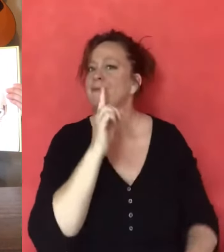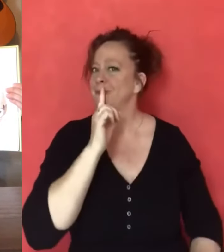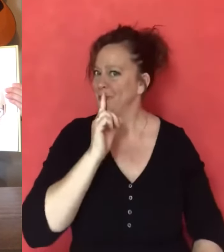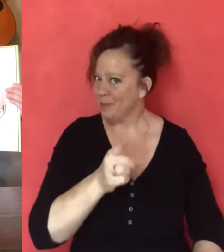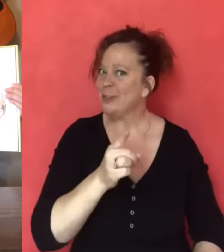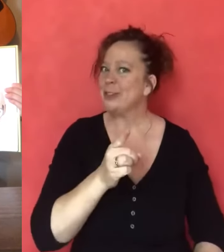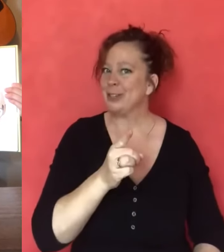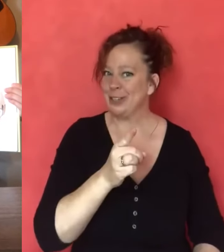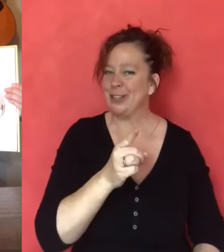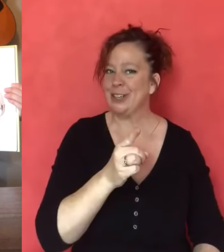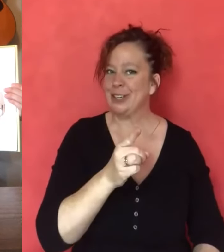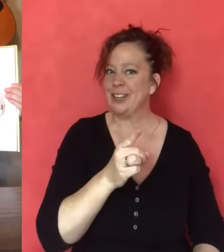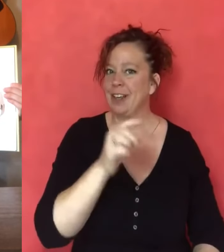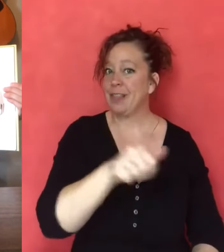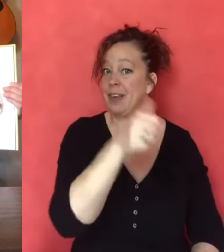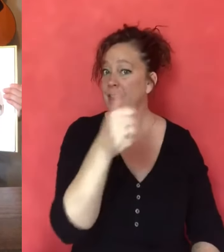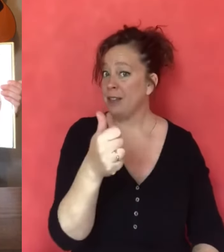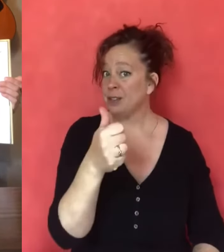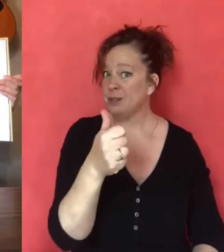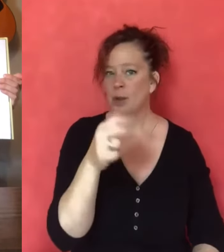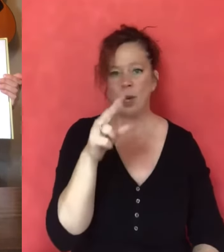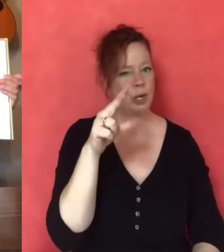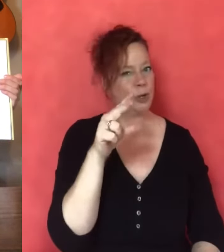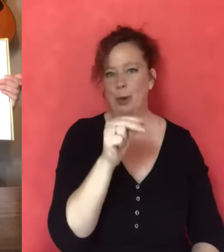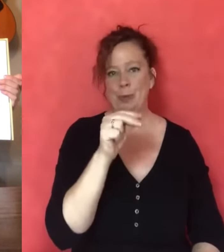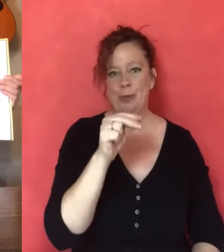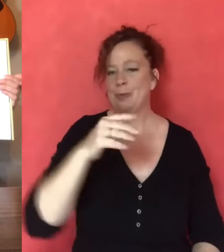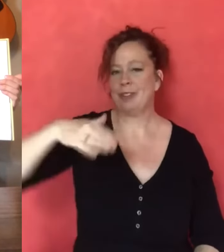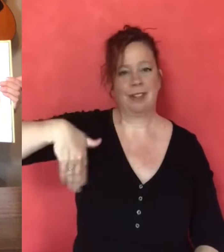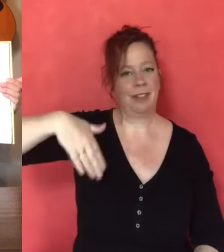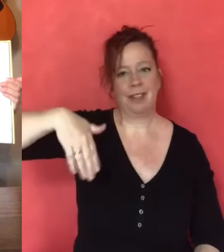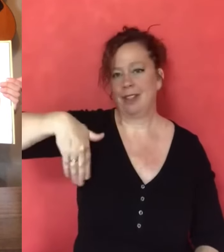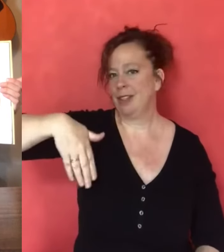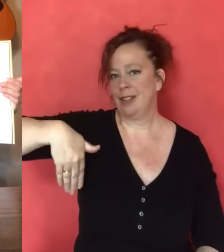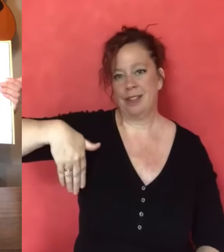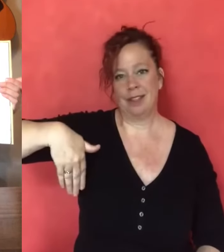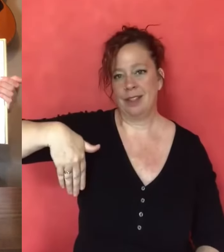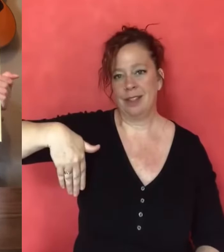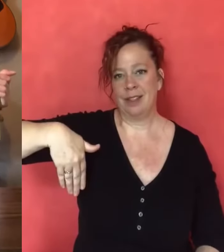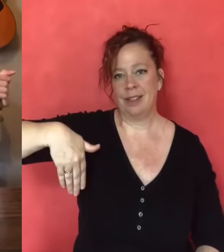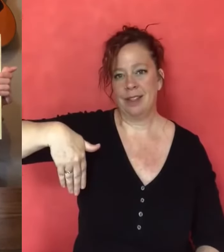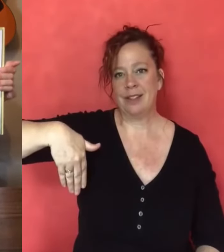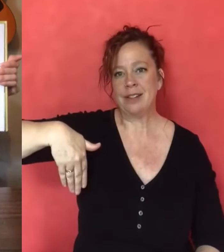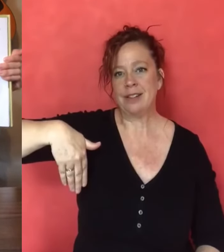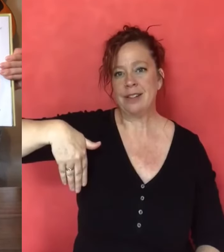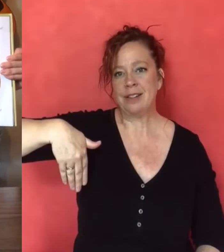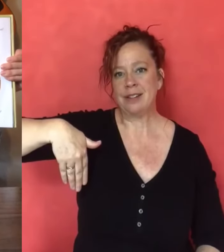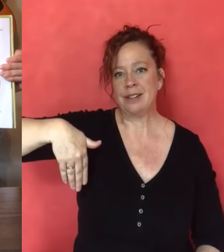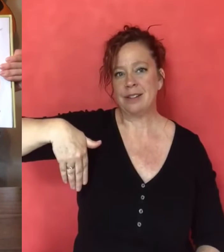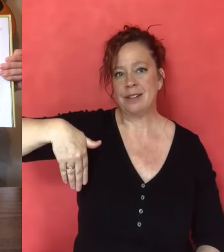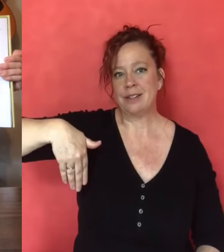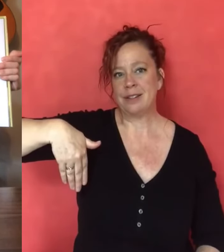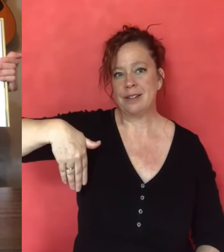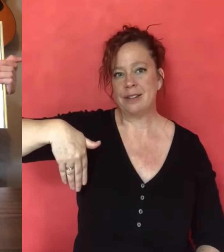Does one roll out? Oh yes, you bet. And the other? Nope, not